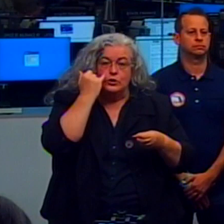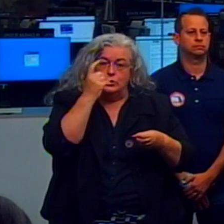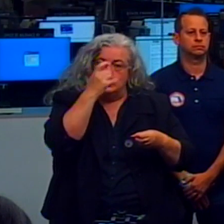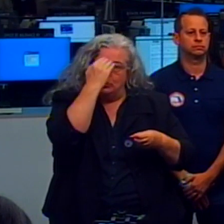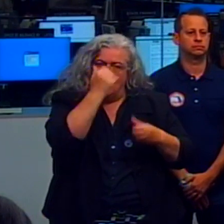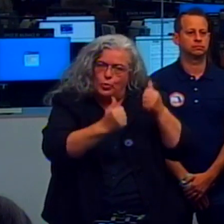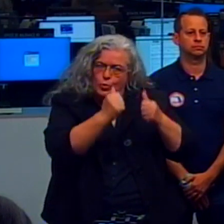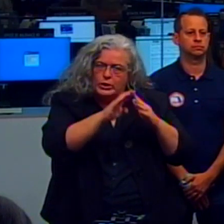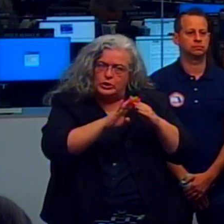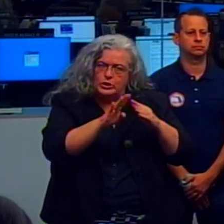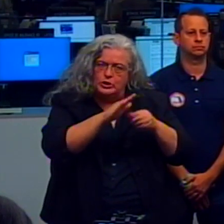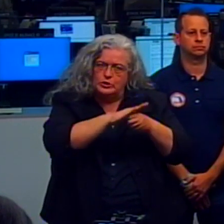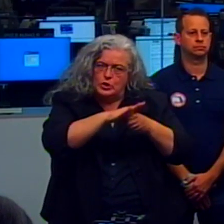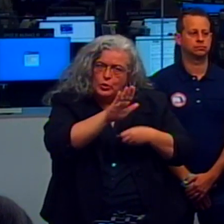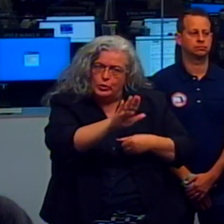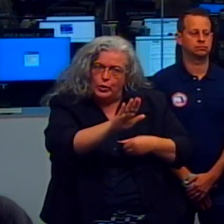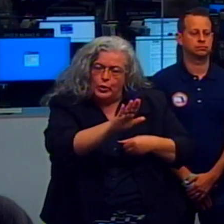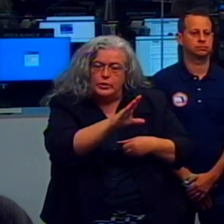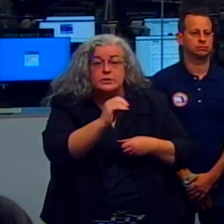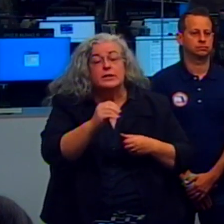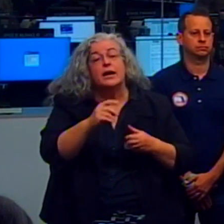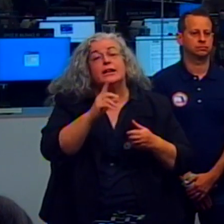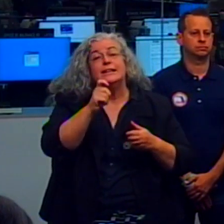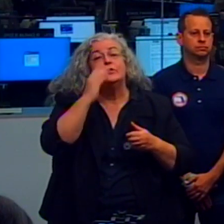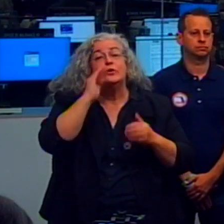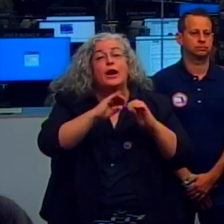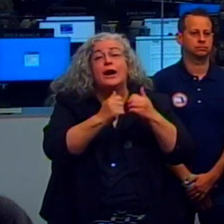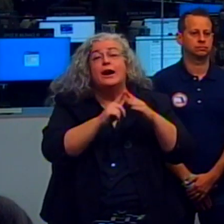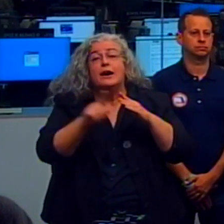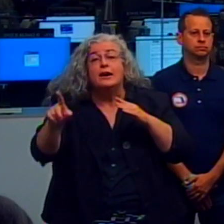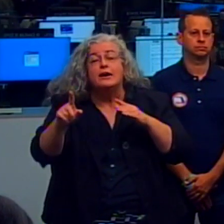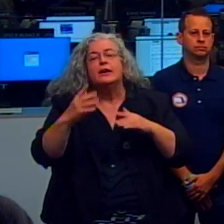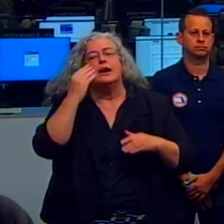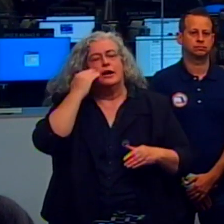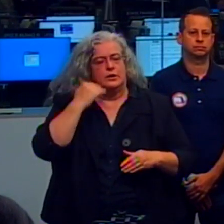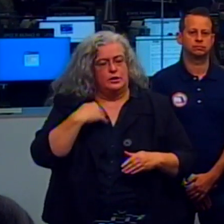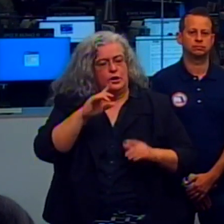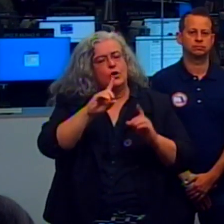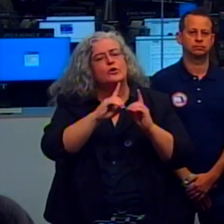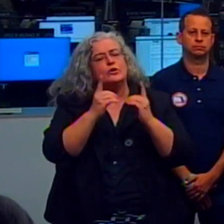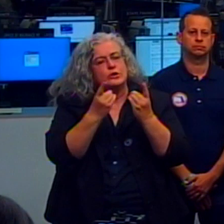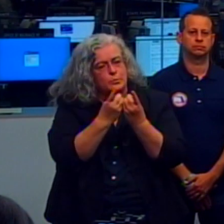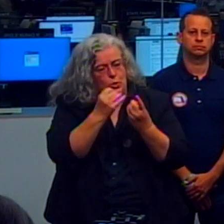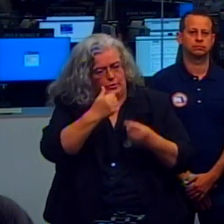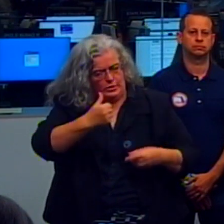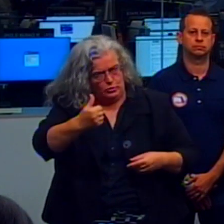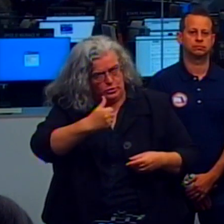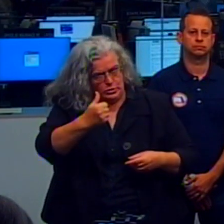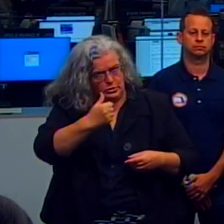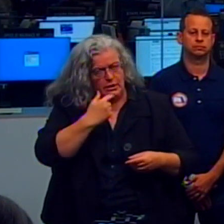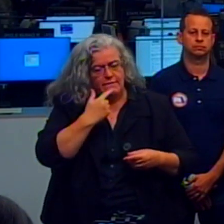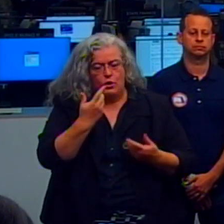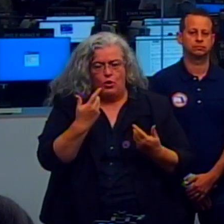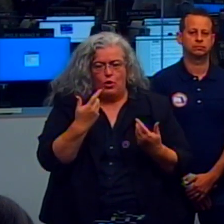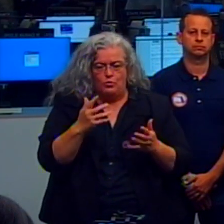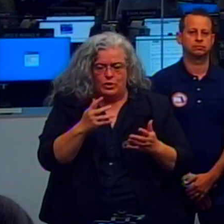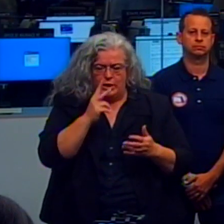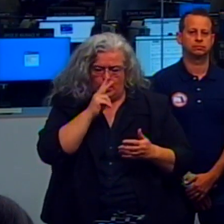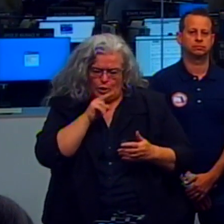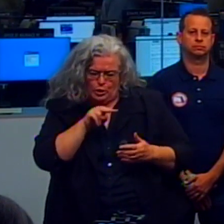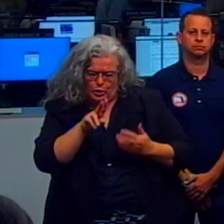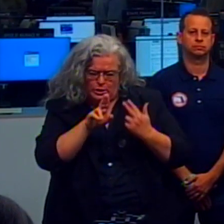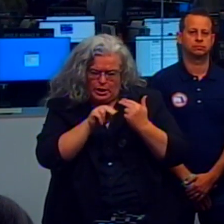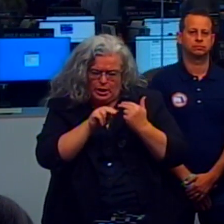highways here, the Florida Department of Transportation has already cleared the shoulders of all our major highways like I-95